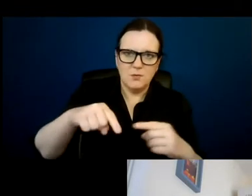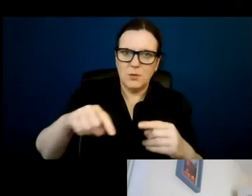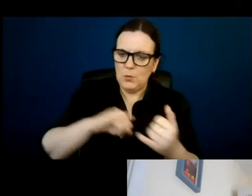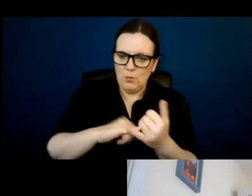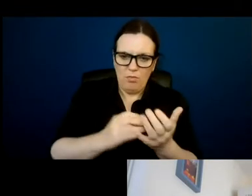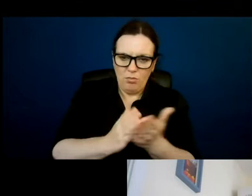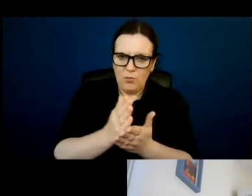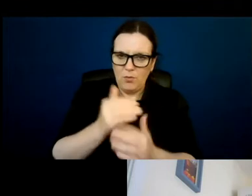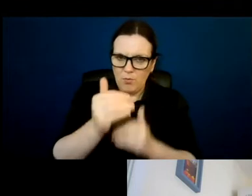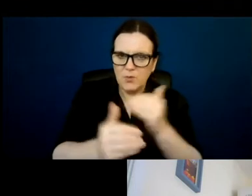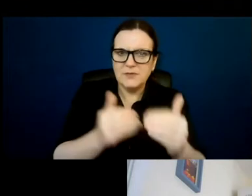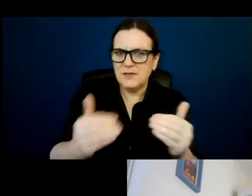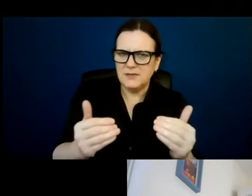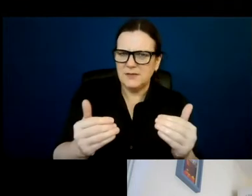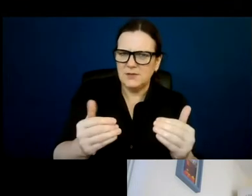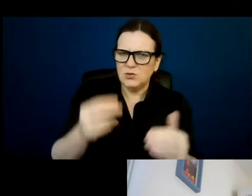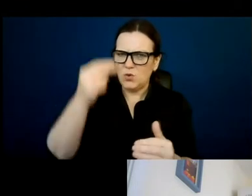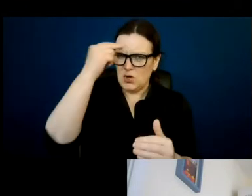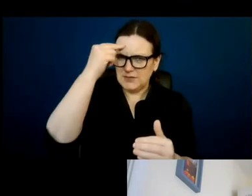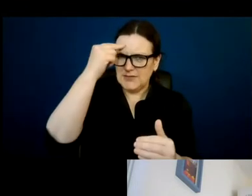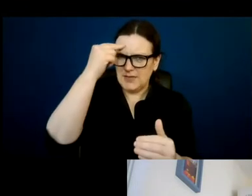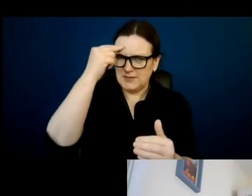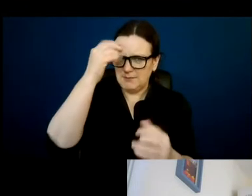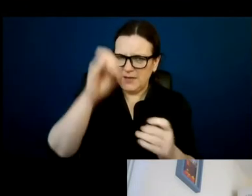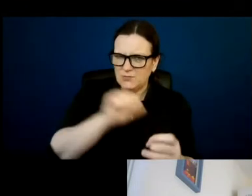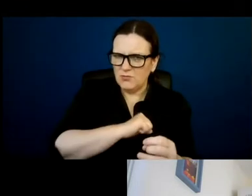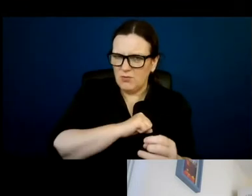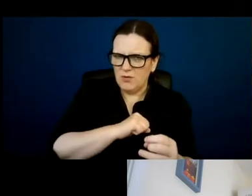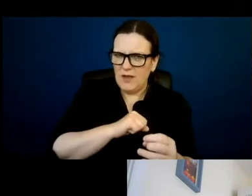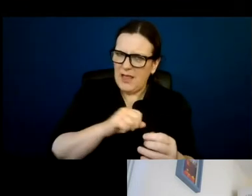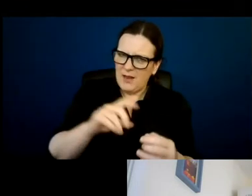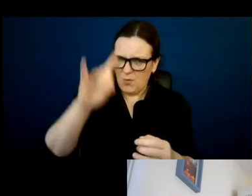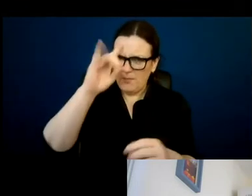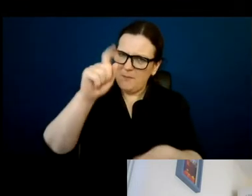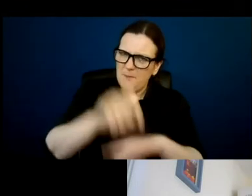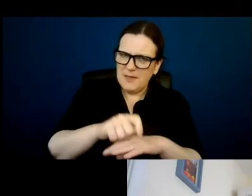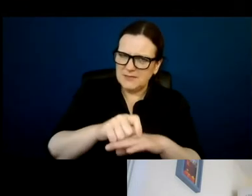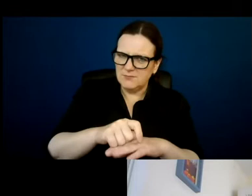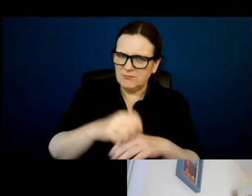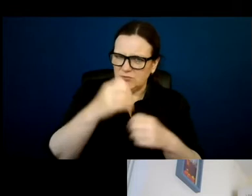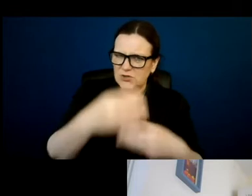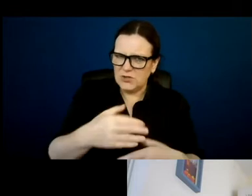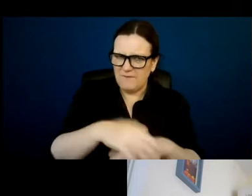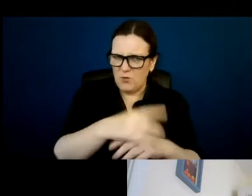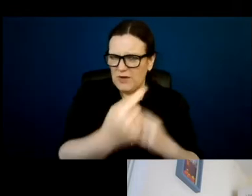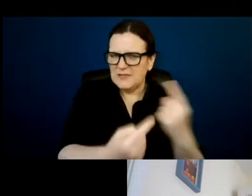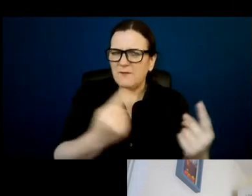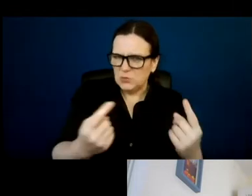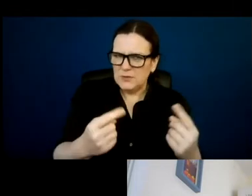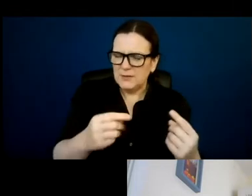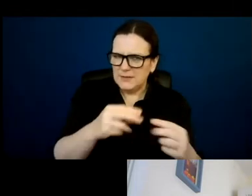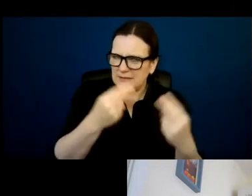that process to understand it and hope the best outcome comes for the individuals that need